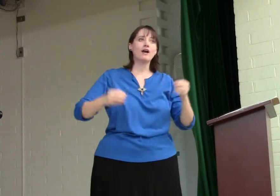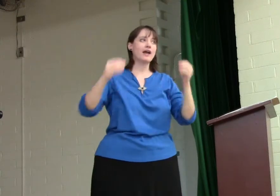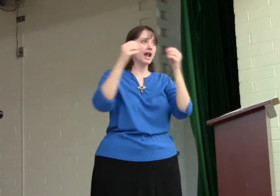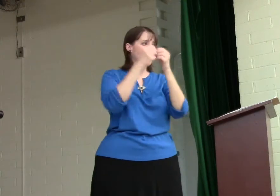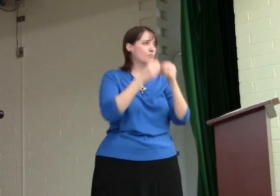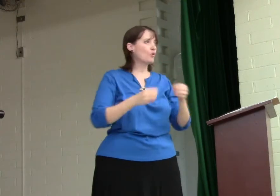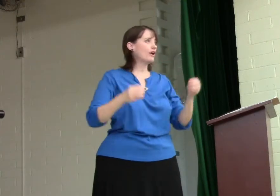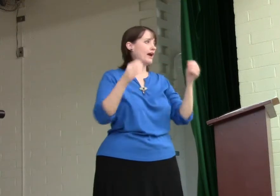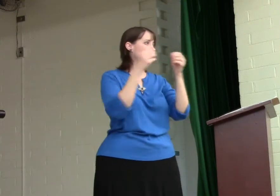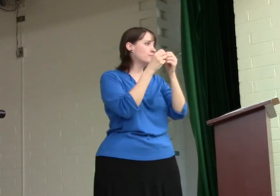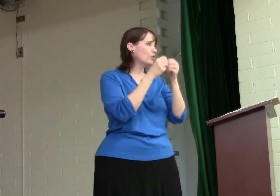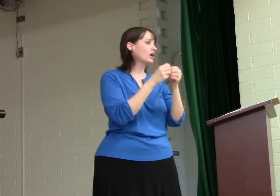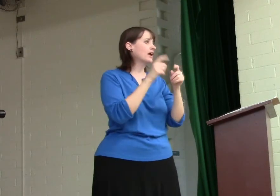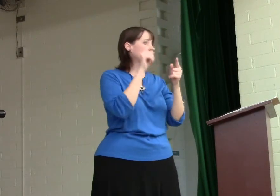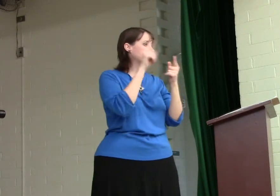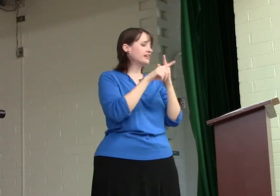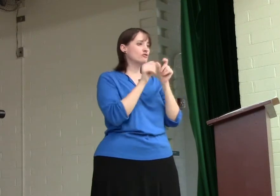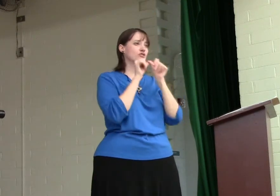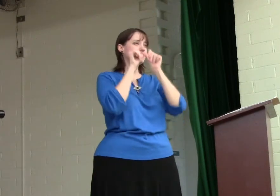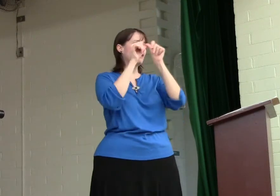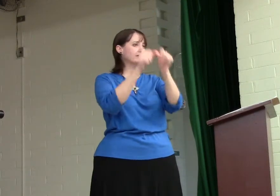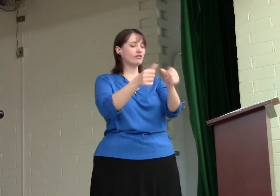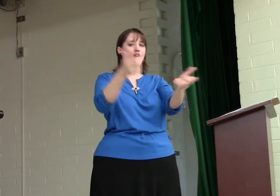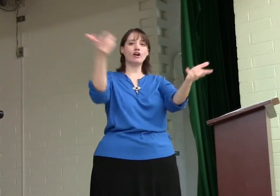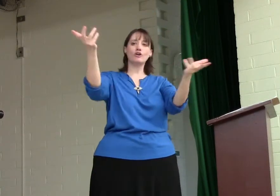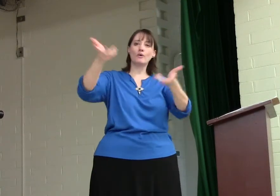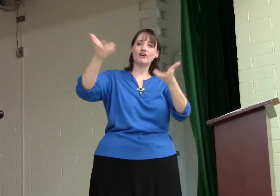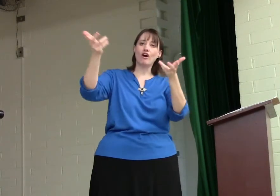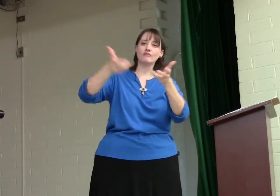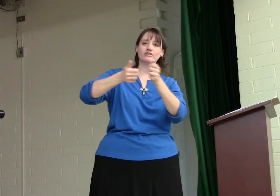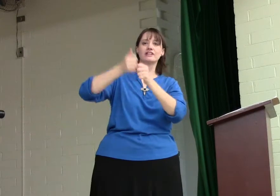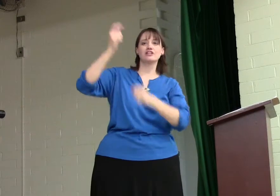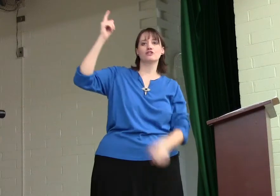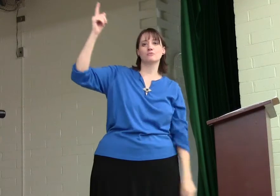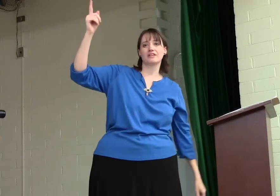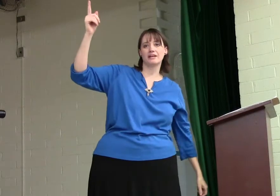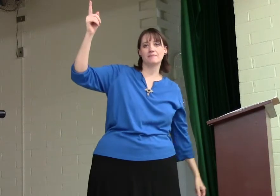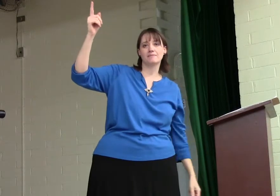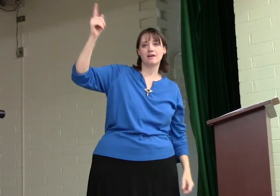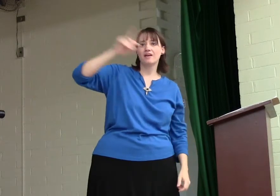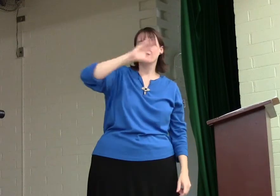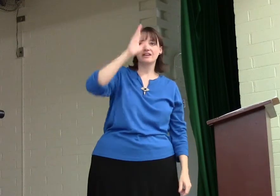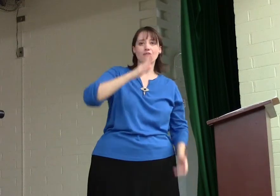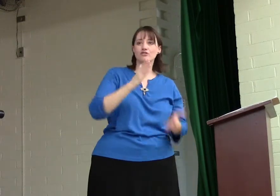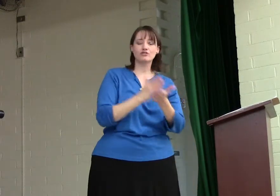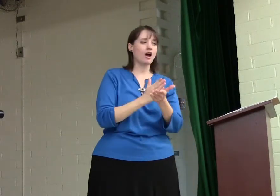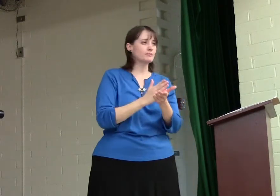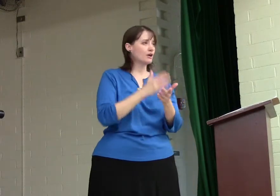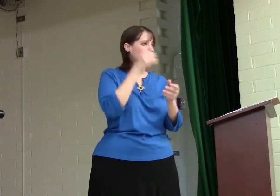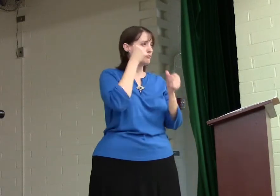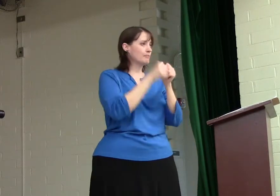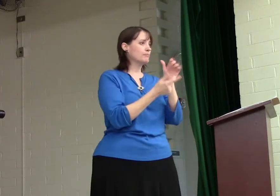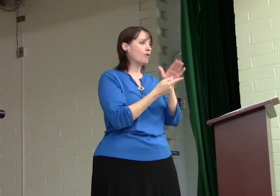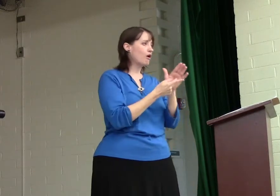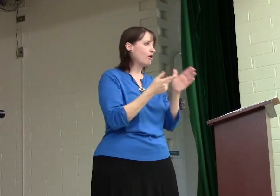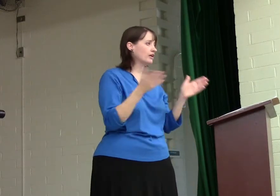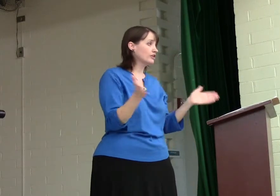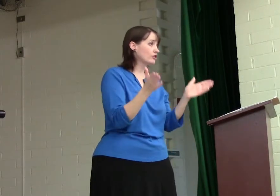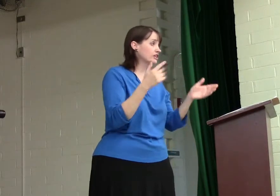and more and more until you just have this ongoing conversation with him that never stops. Remember, Paul encouraged